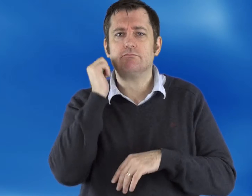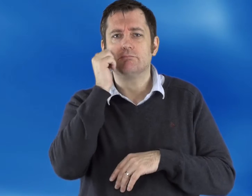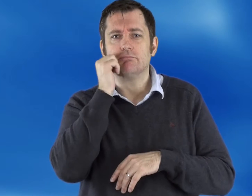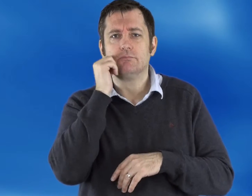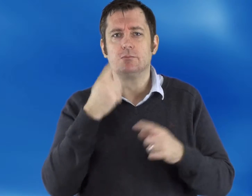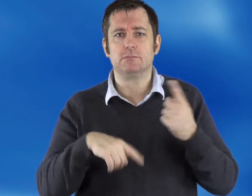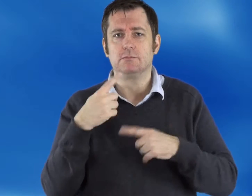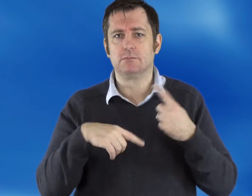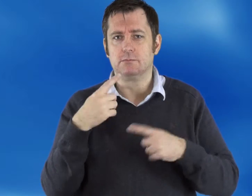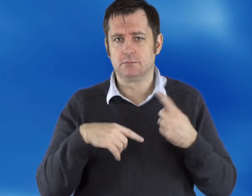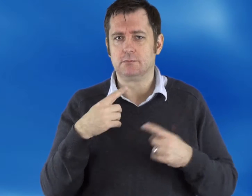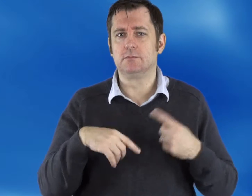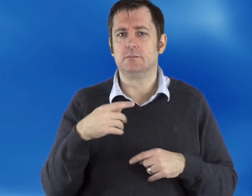and primary use of communication.